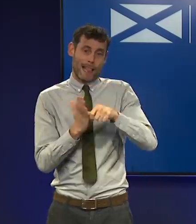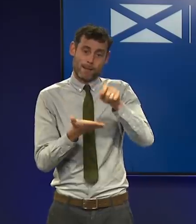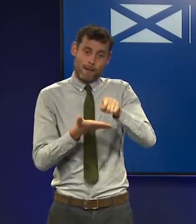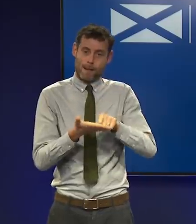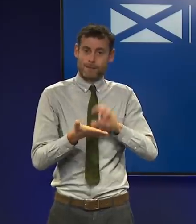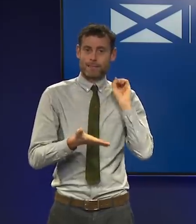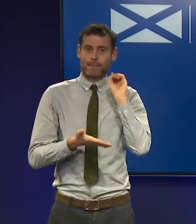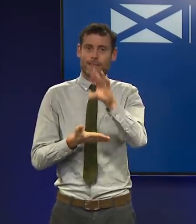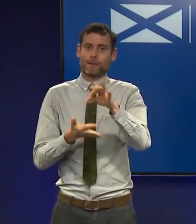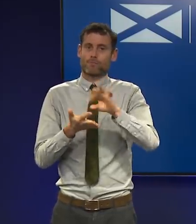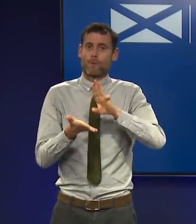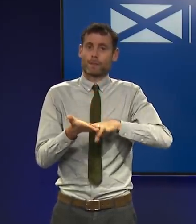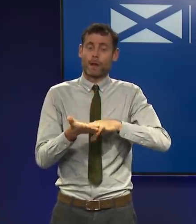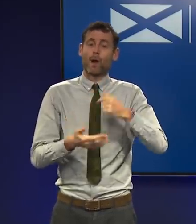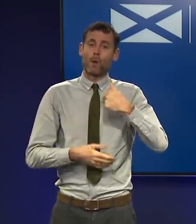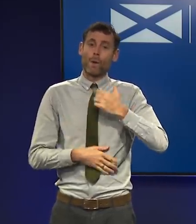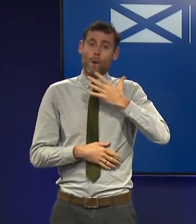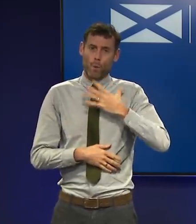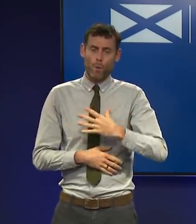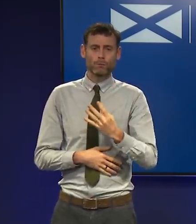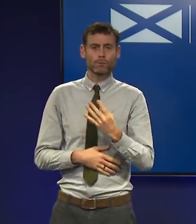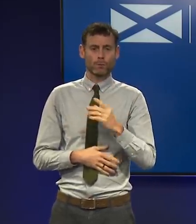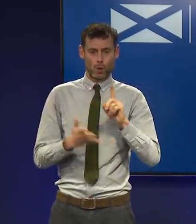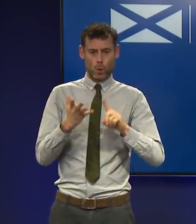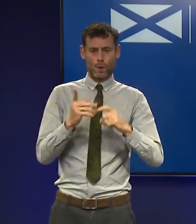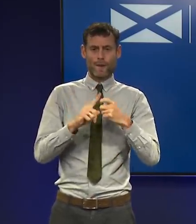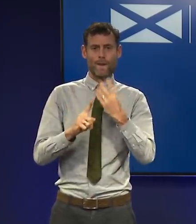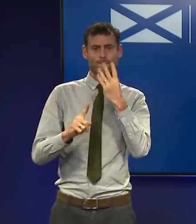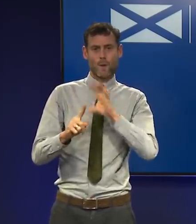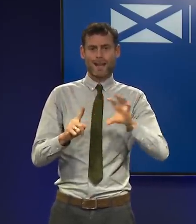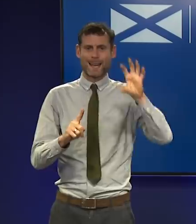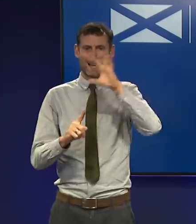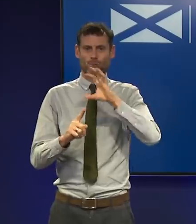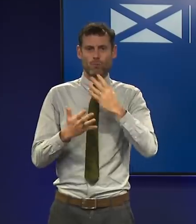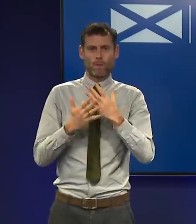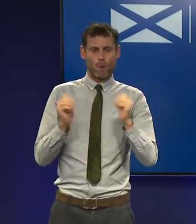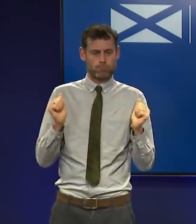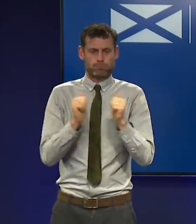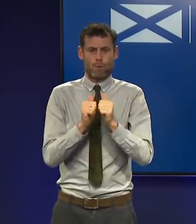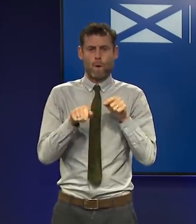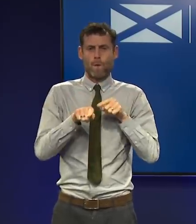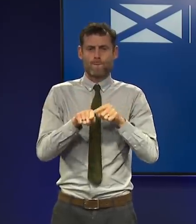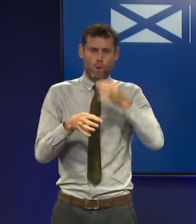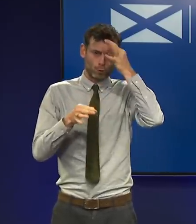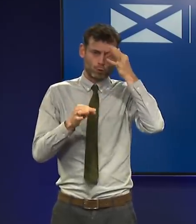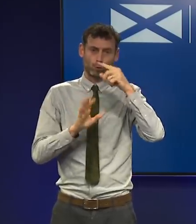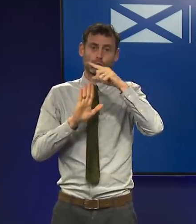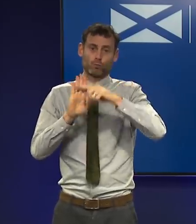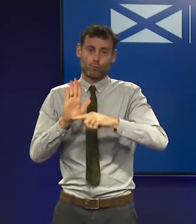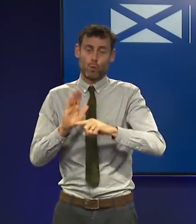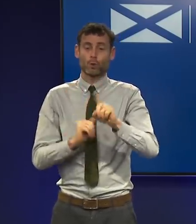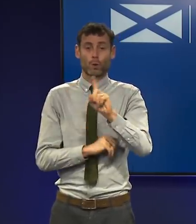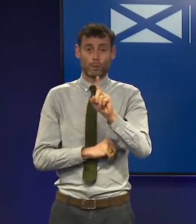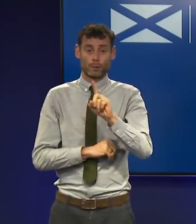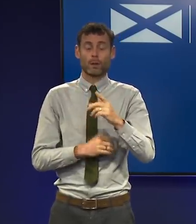We're proposing a tougher Four Nations approach to travel restrictions at this stage that would see people arriving in the UK from overseas as to